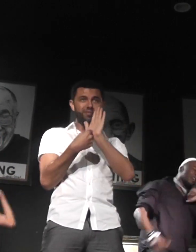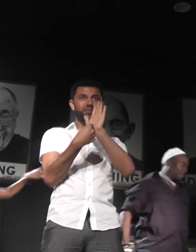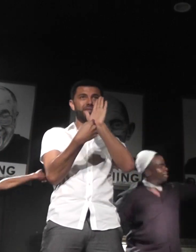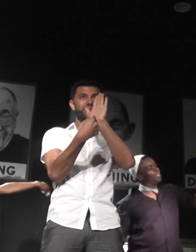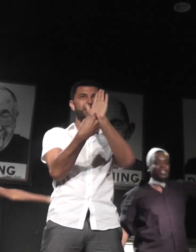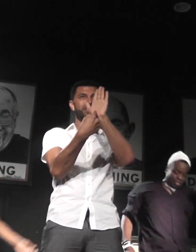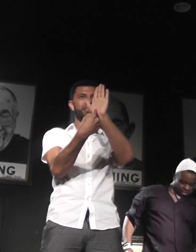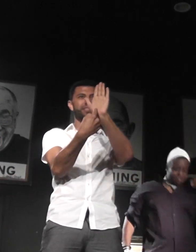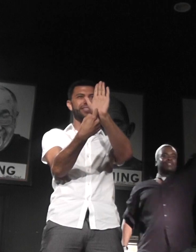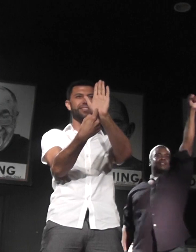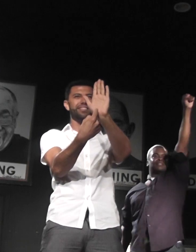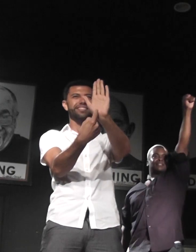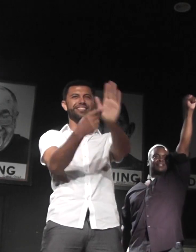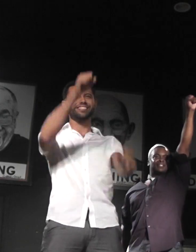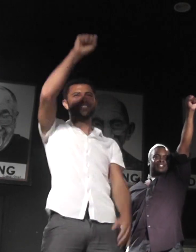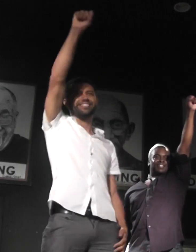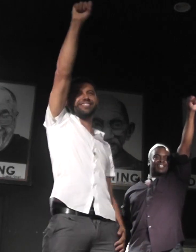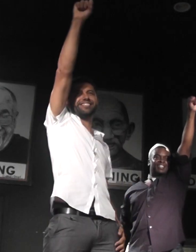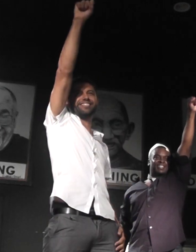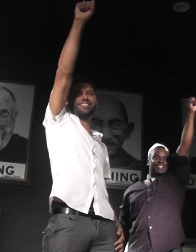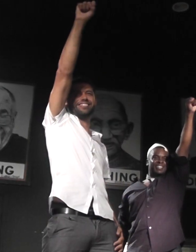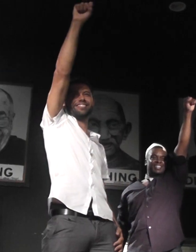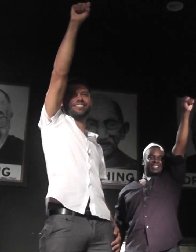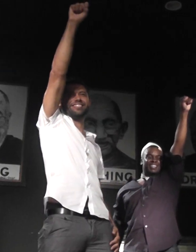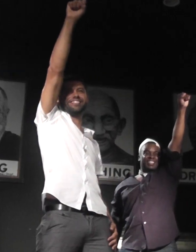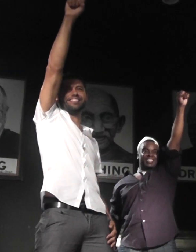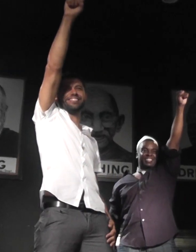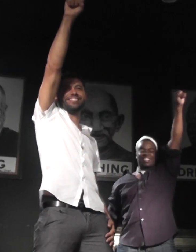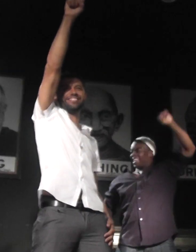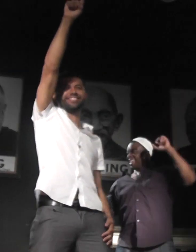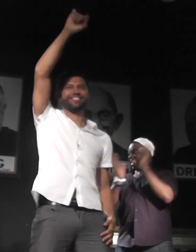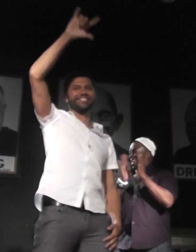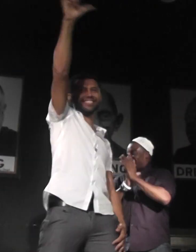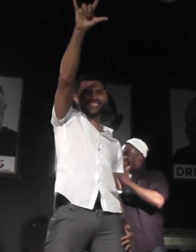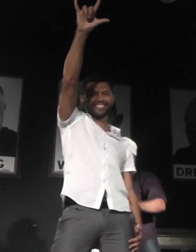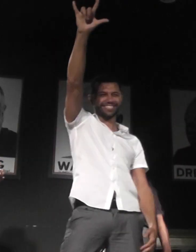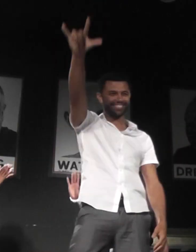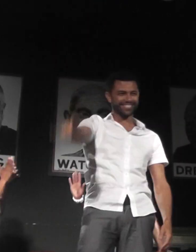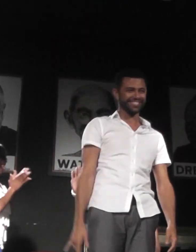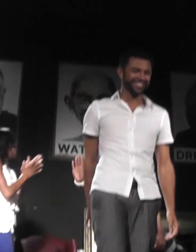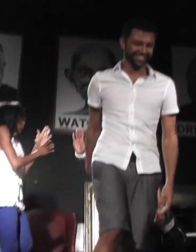moon Woo! Woo! Woo! Woo!